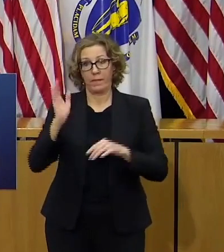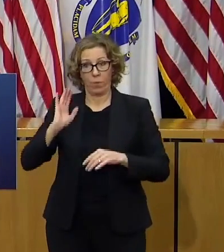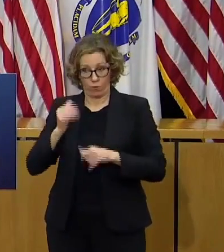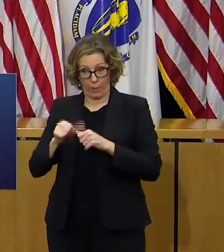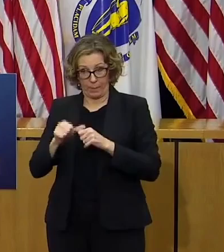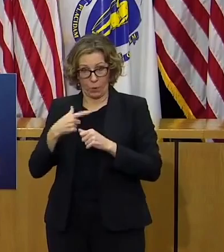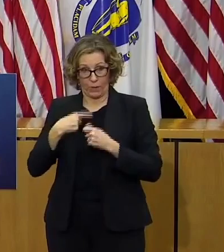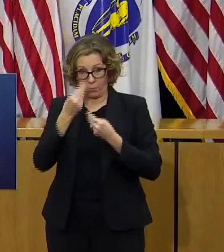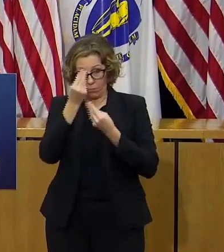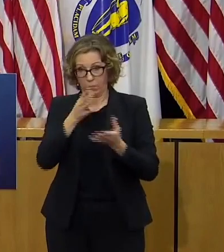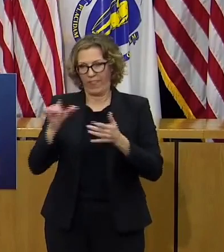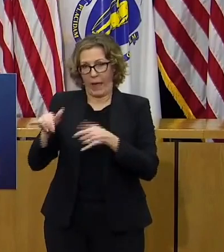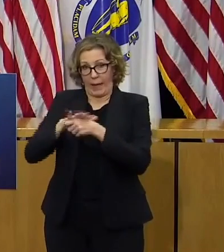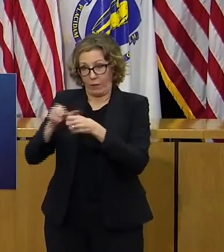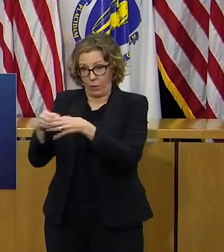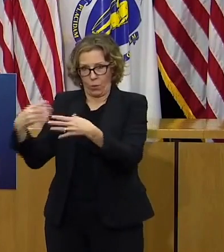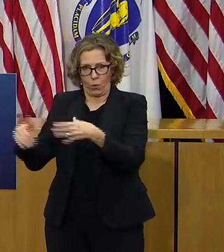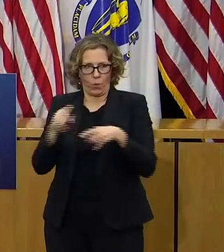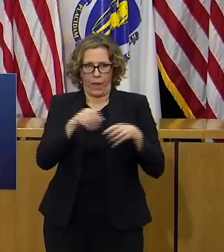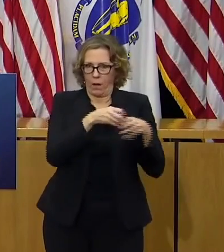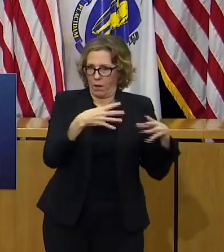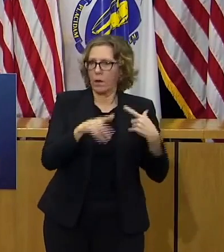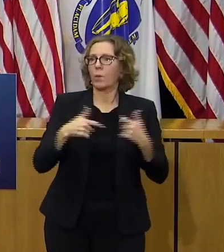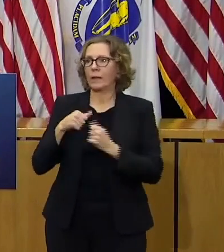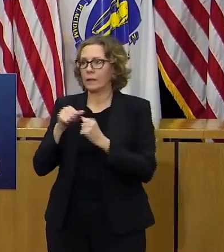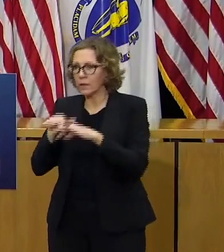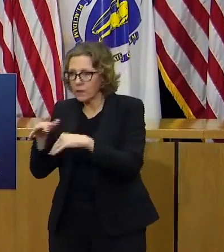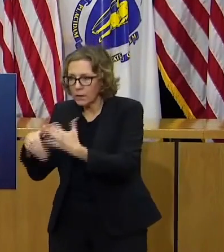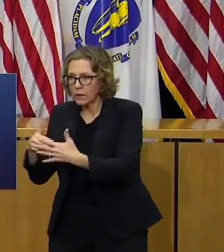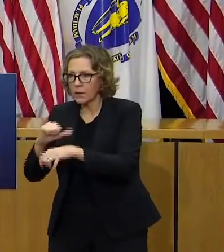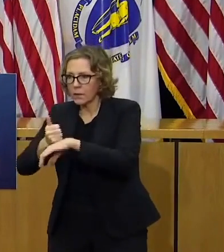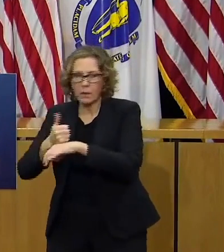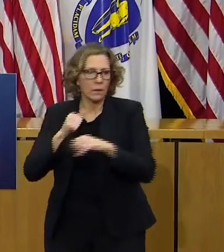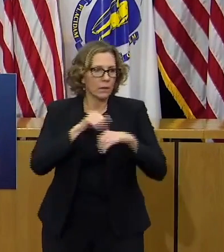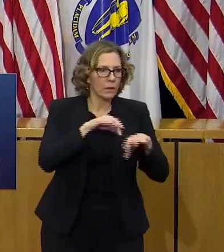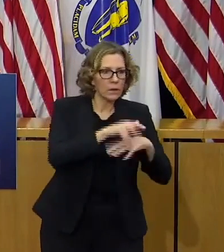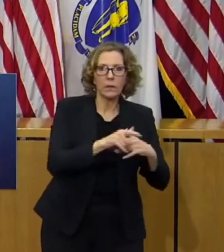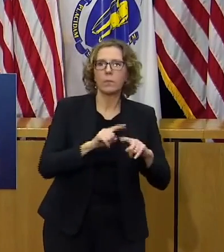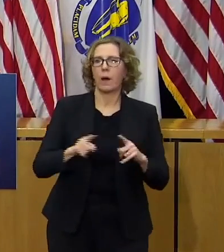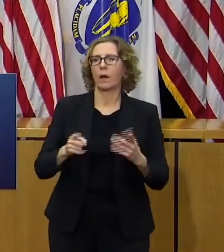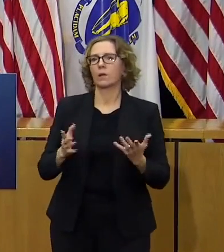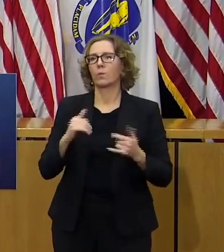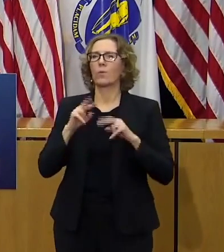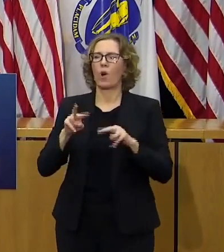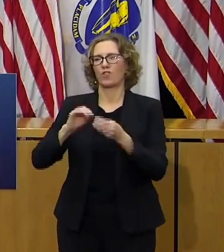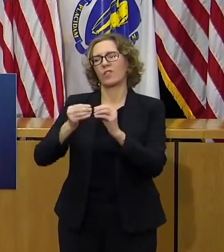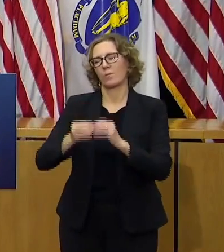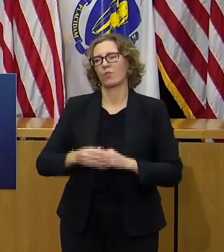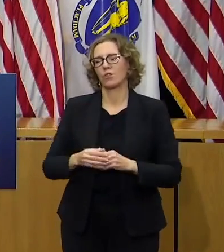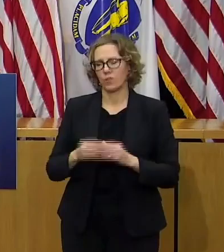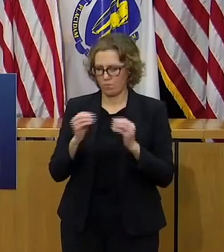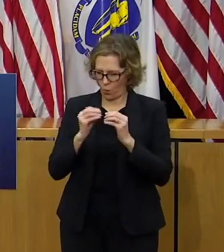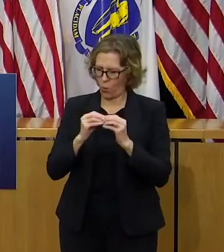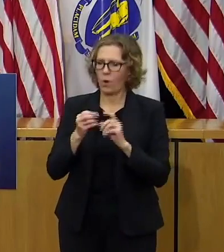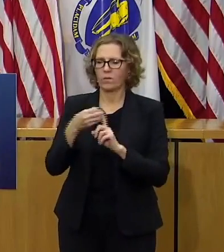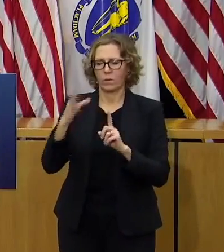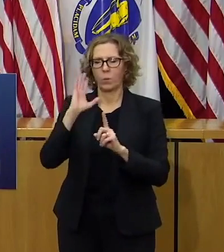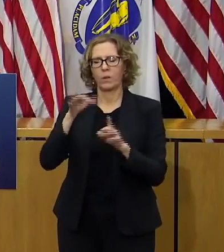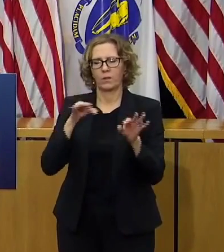we've taken a good hard look at the data since thanksgiving and we'll have more to say about that soon do